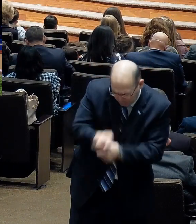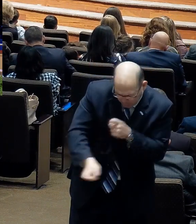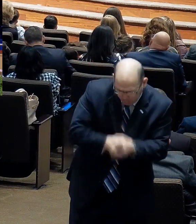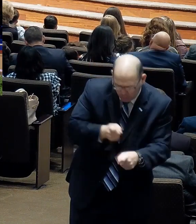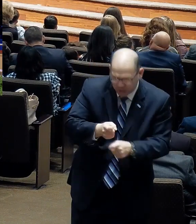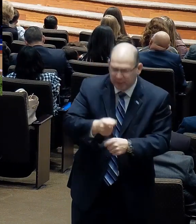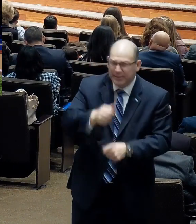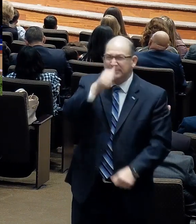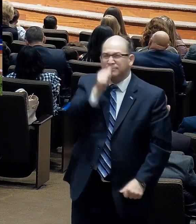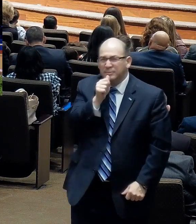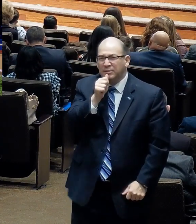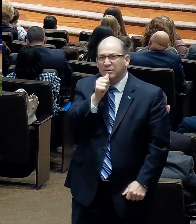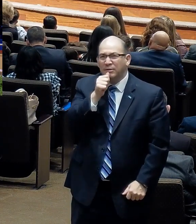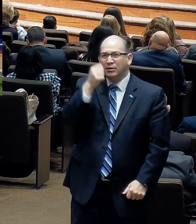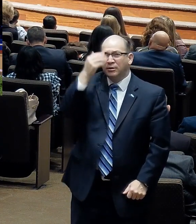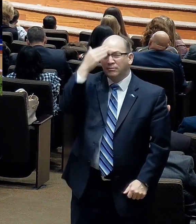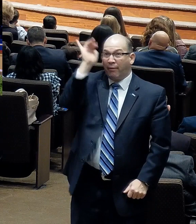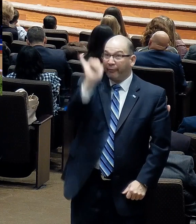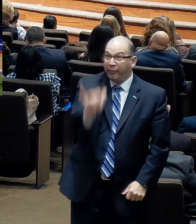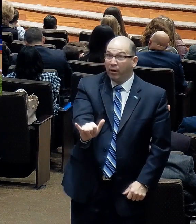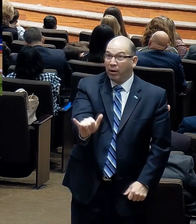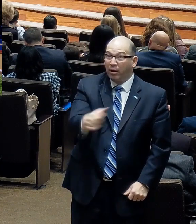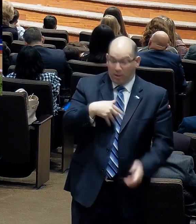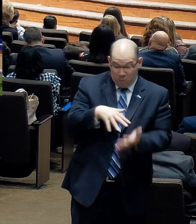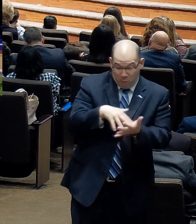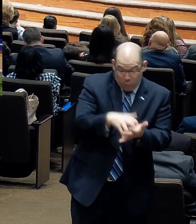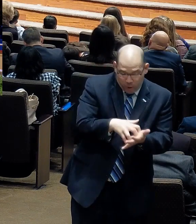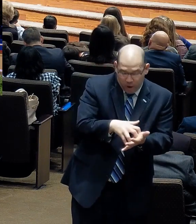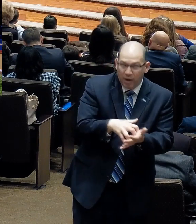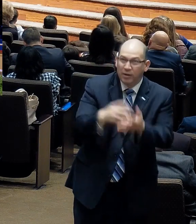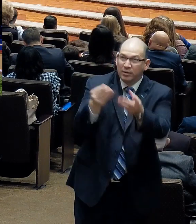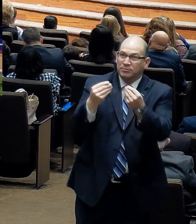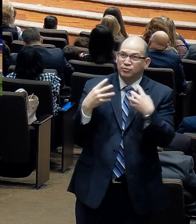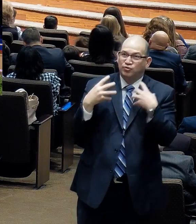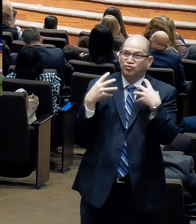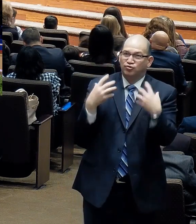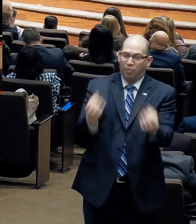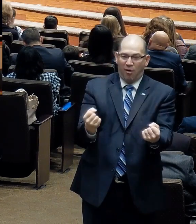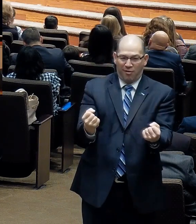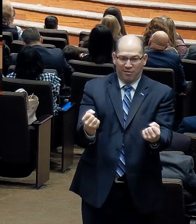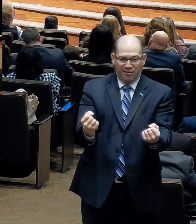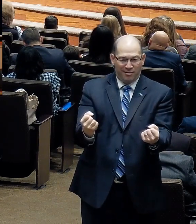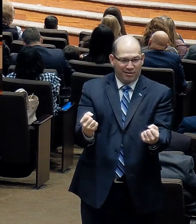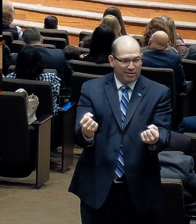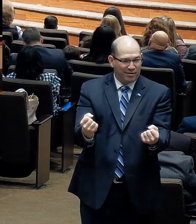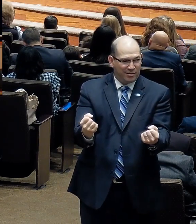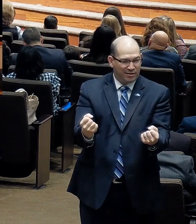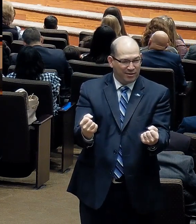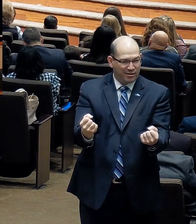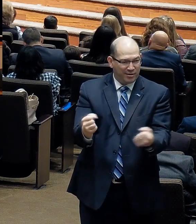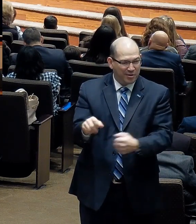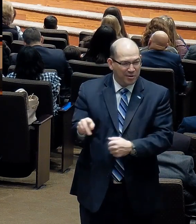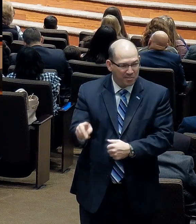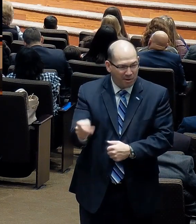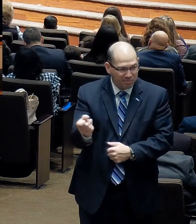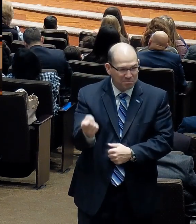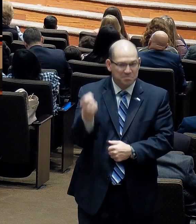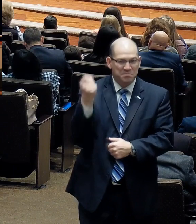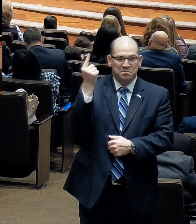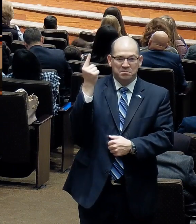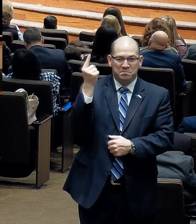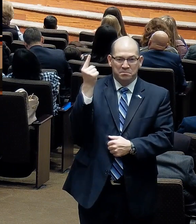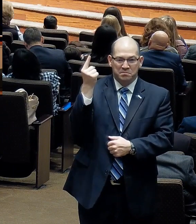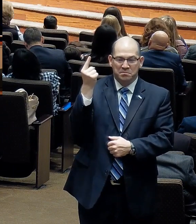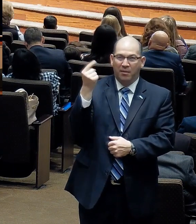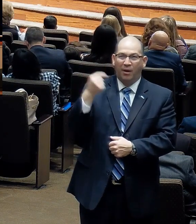For when I am weak, then am I strong. What is Paul saying? He got to a place of spiritual maturity that he said, I'm glad